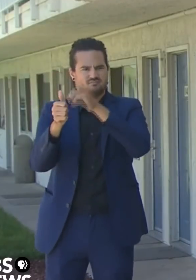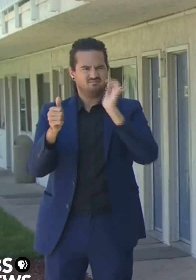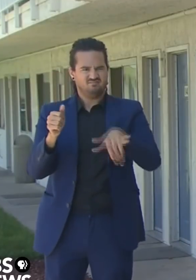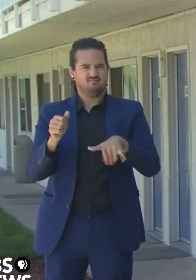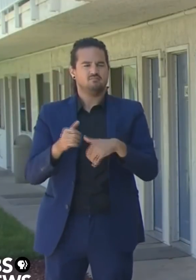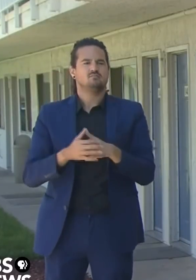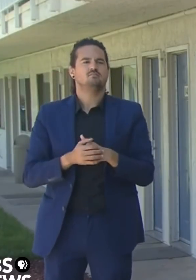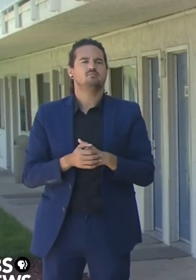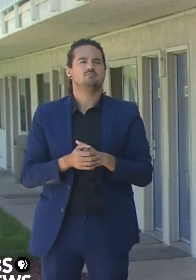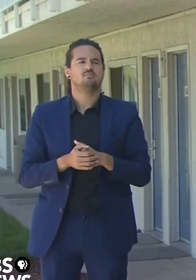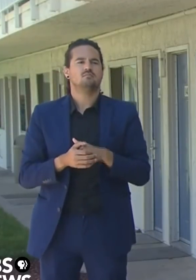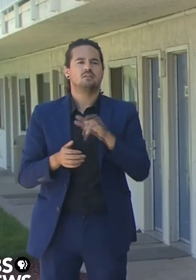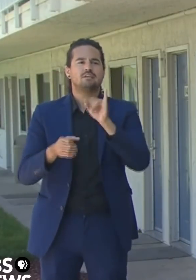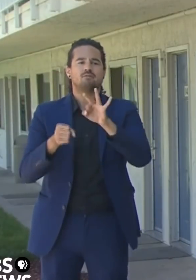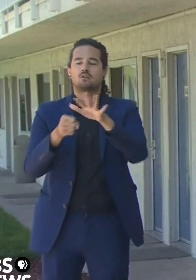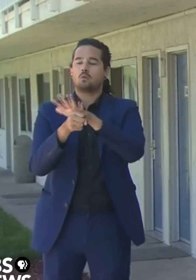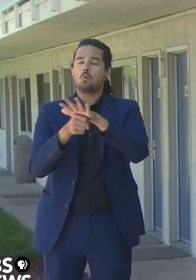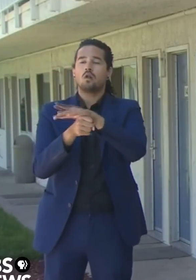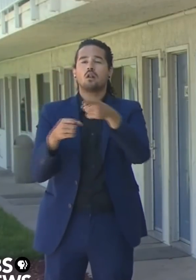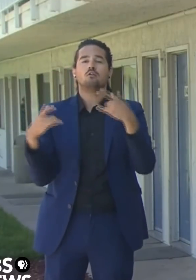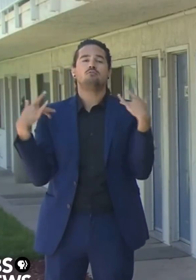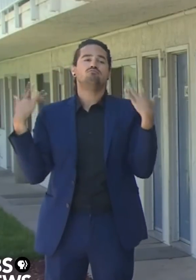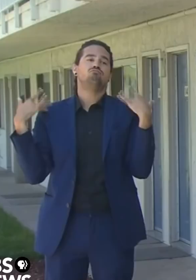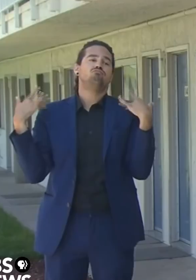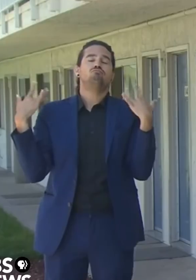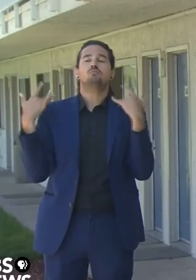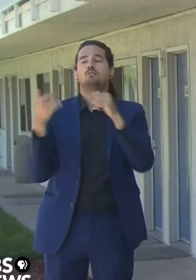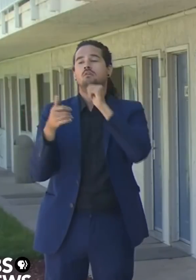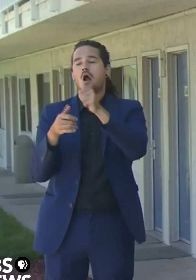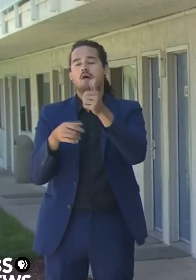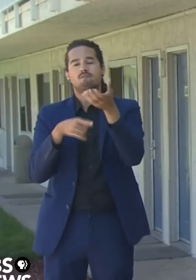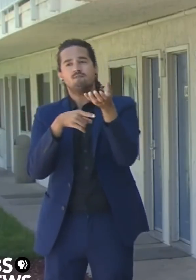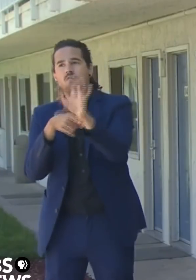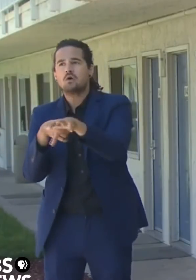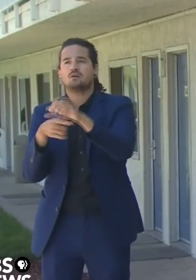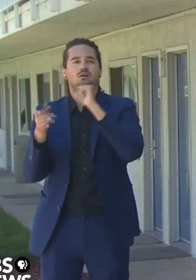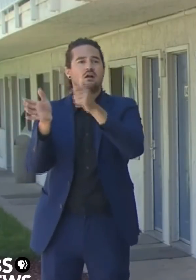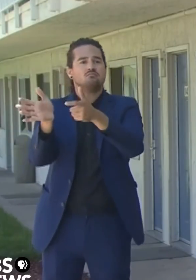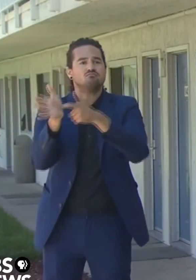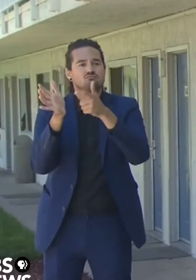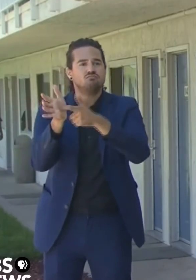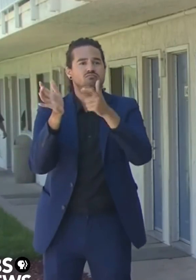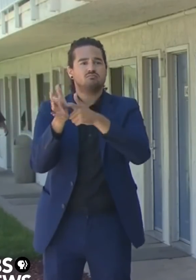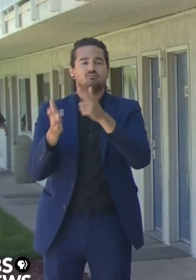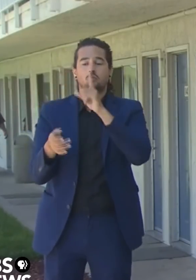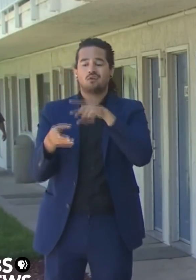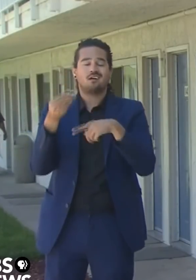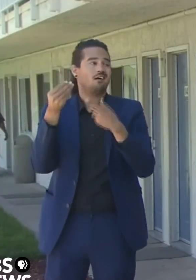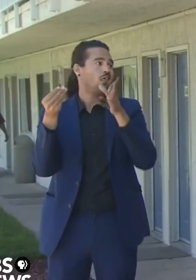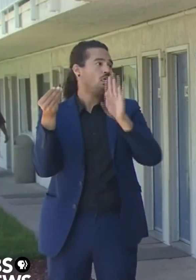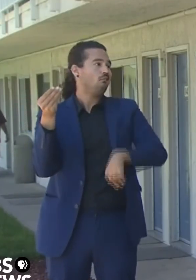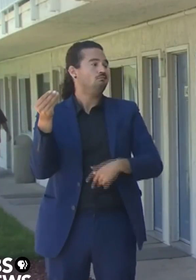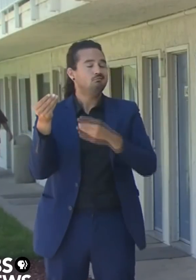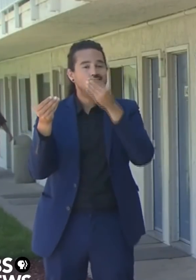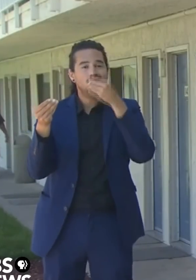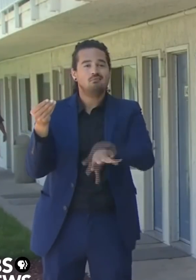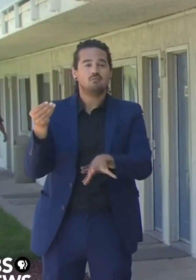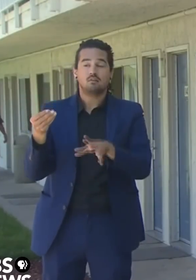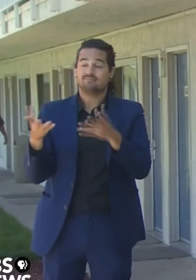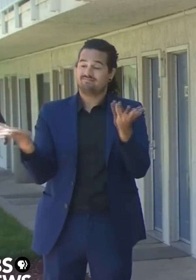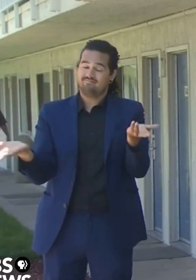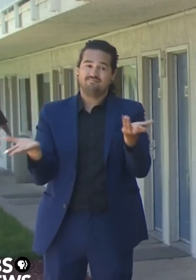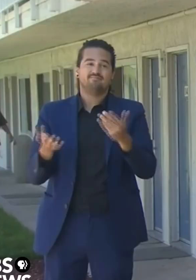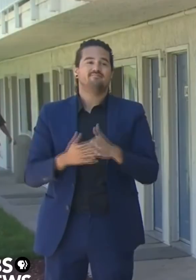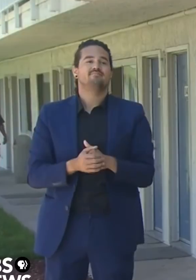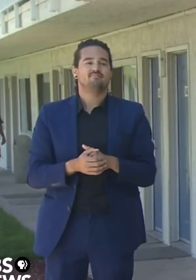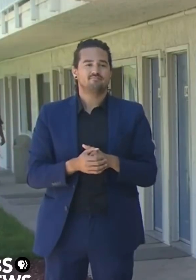to enforce and are being dismissive of those orders, we will condition the distribution of those dollars.